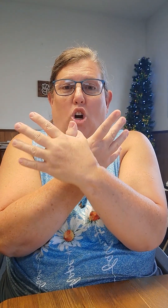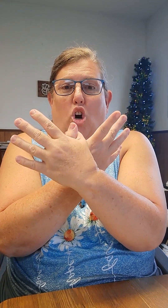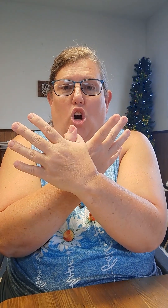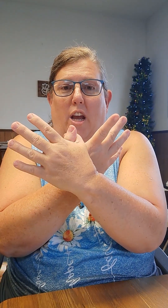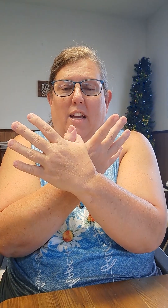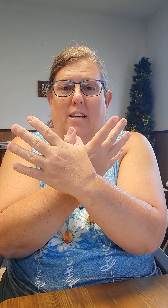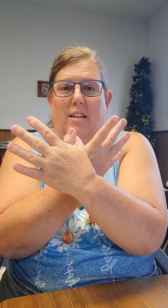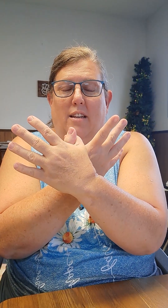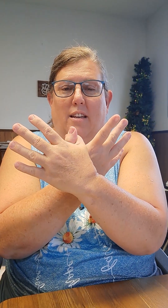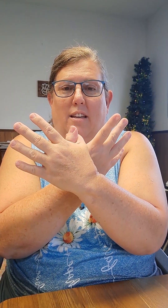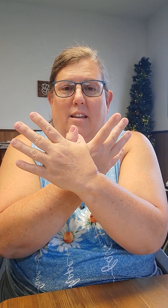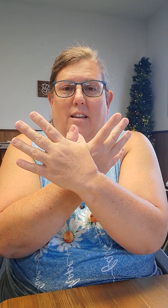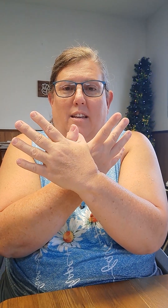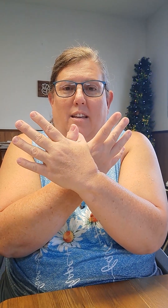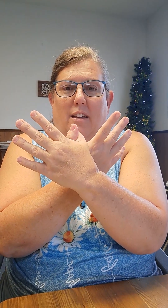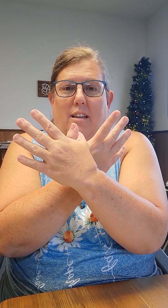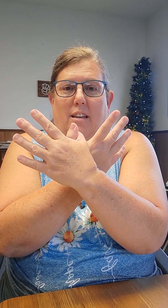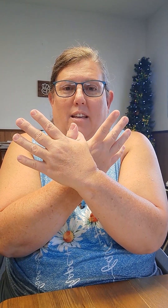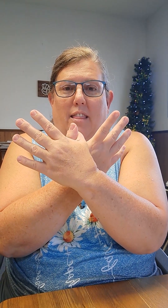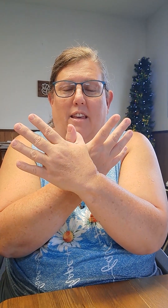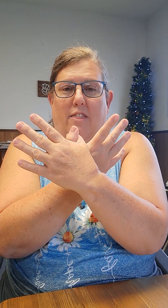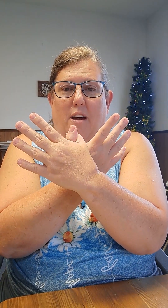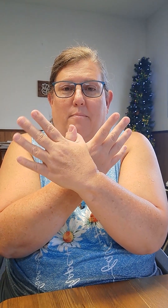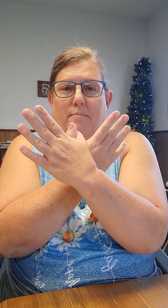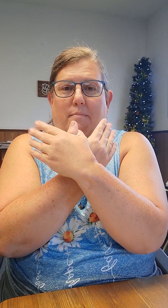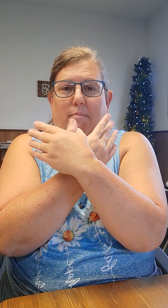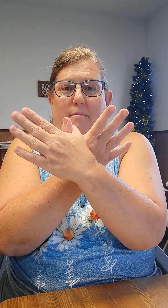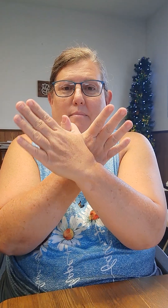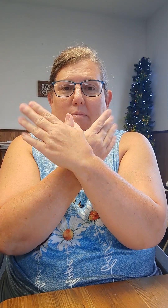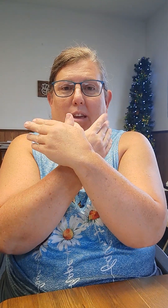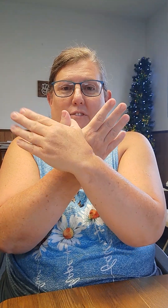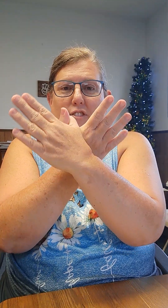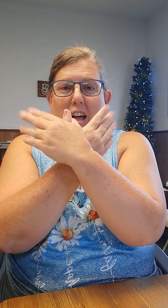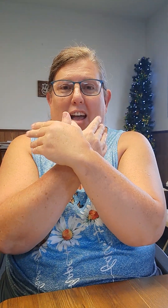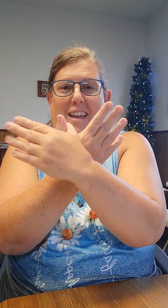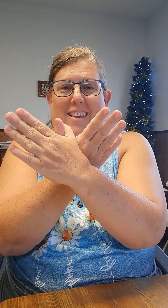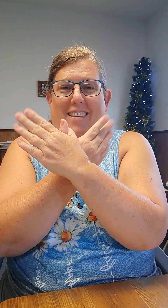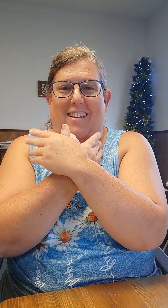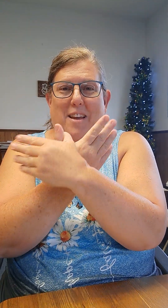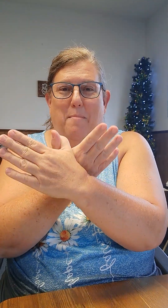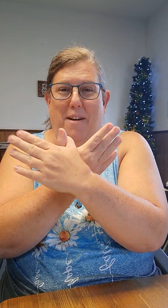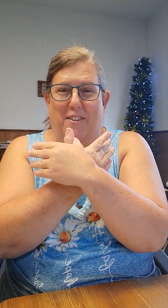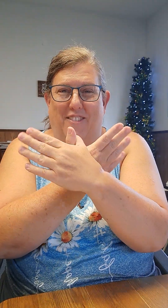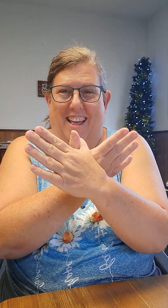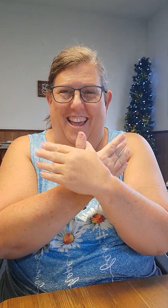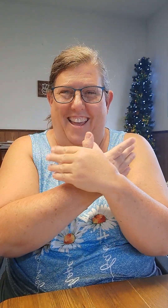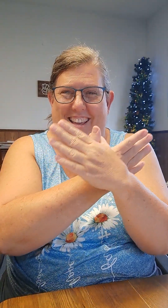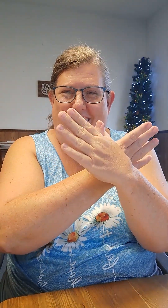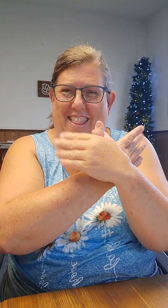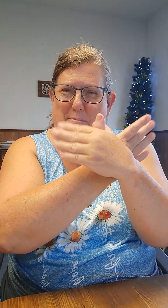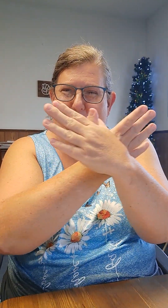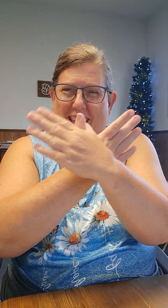Hook the thumb and fly. Butterfly. Okay. Isn't that pretty?